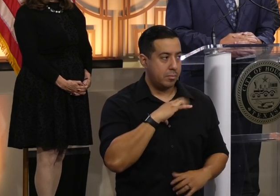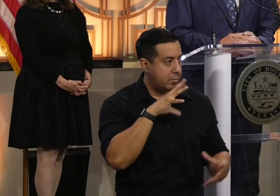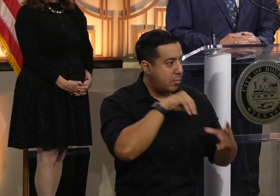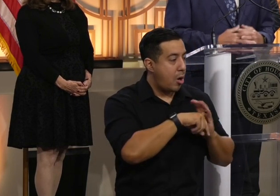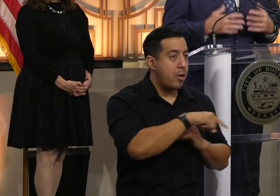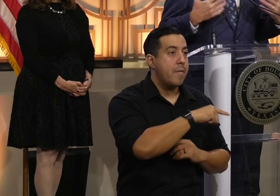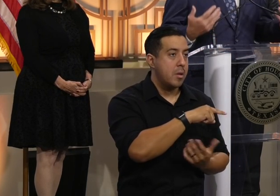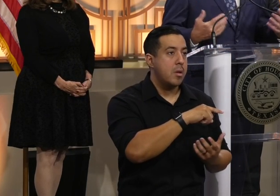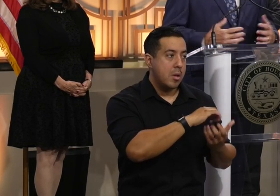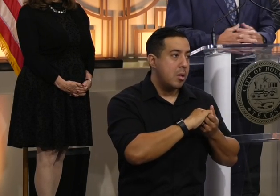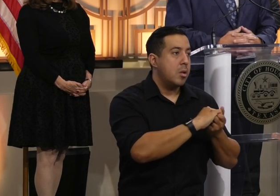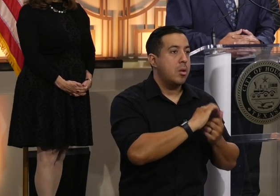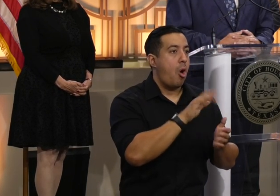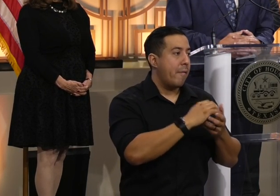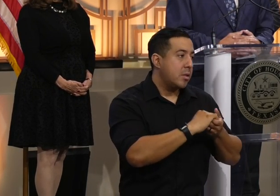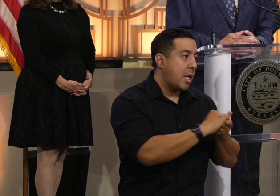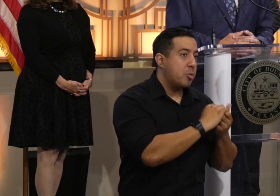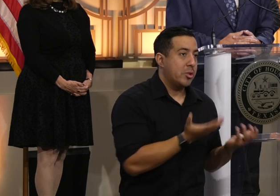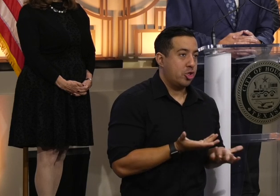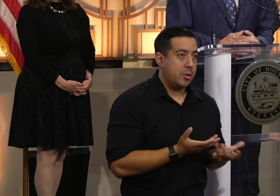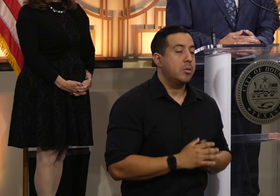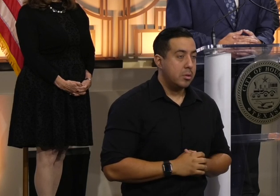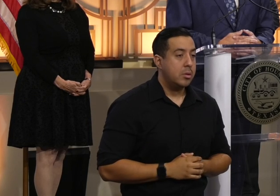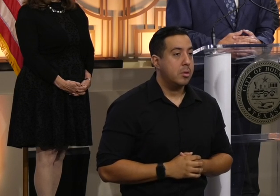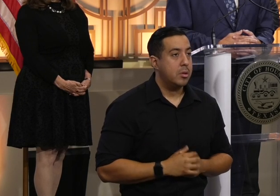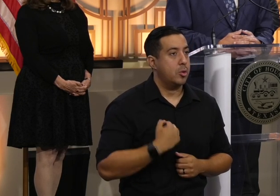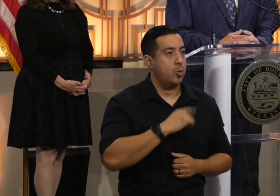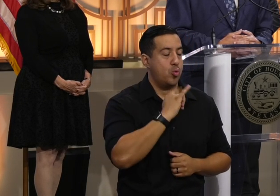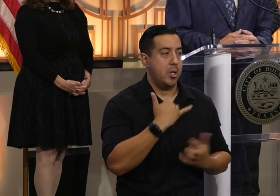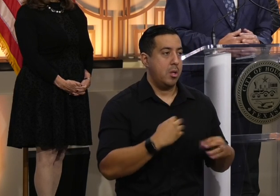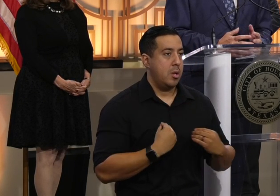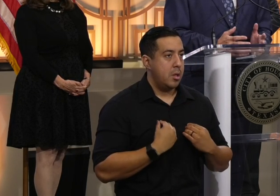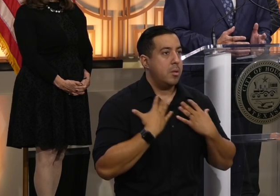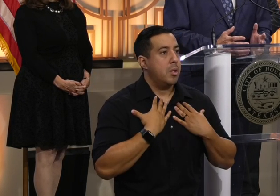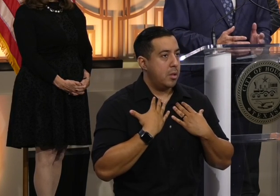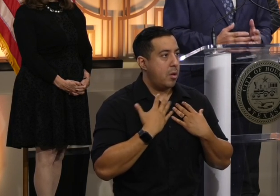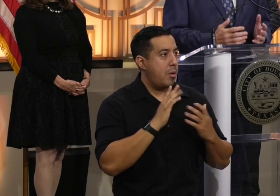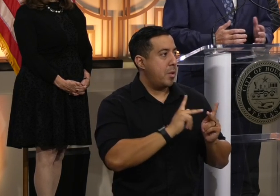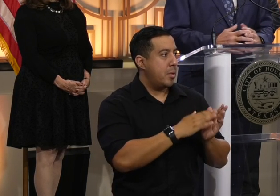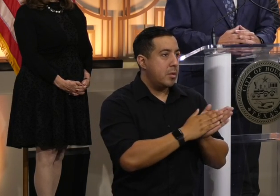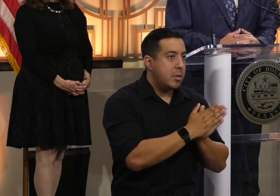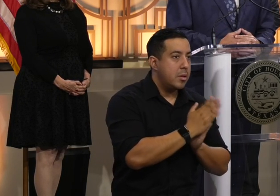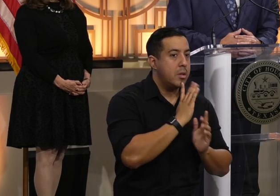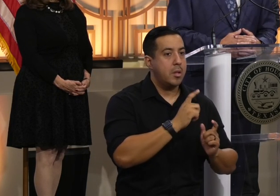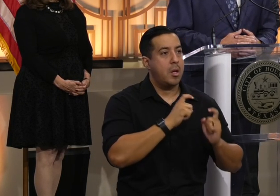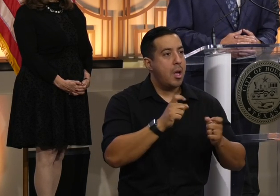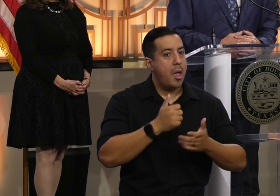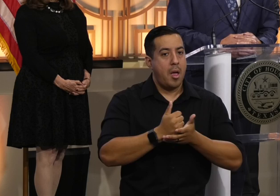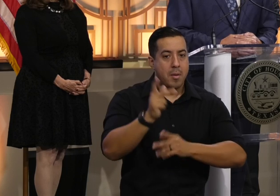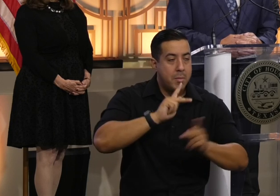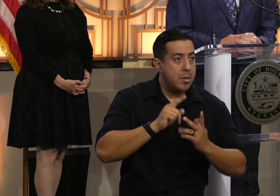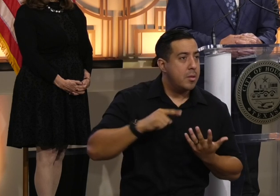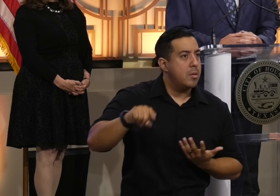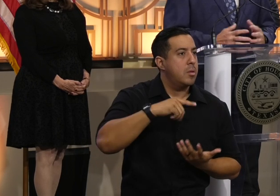this with our collaboration here and really inspired by the philanthropy and the philanthropic input